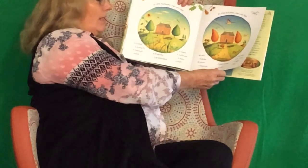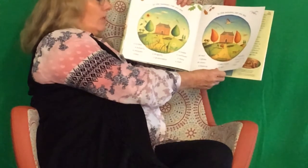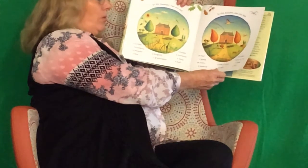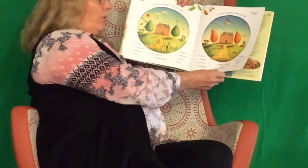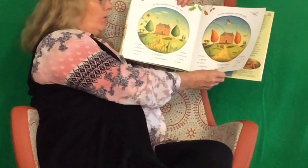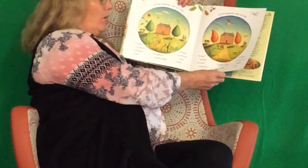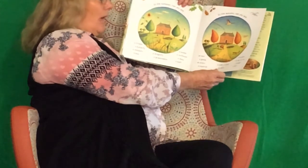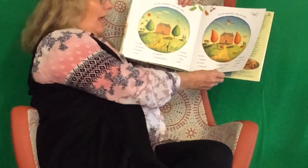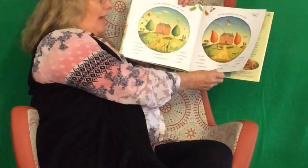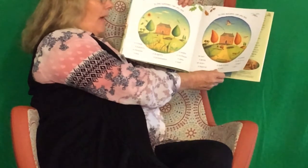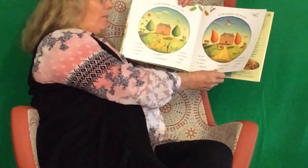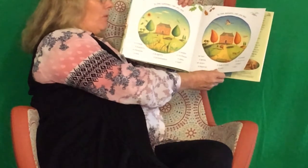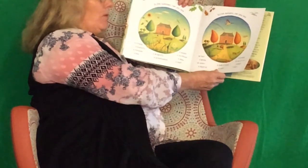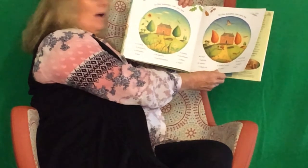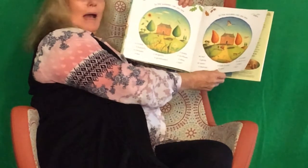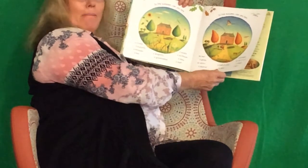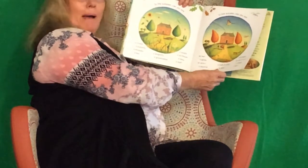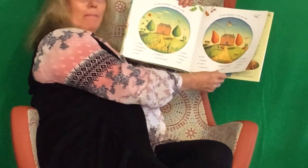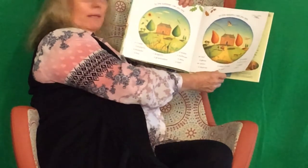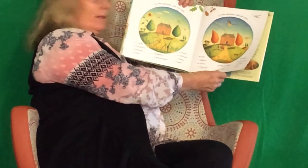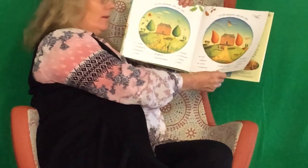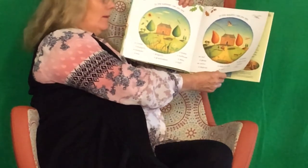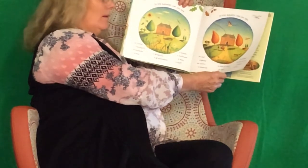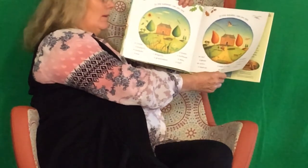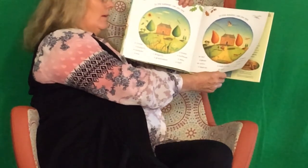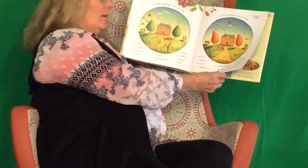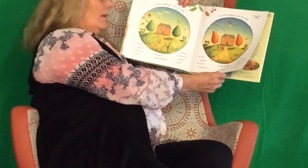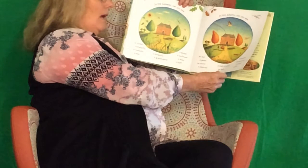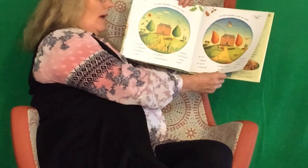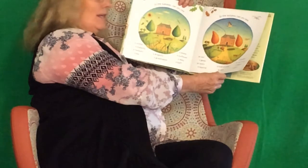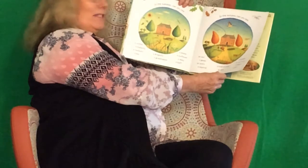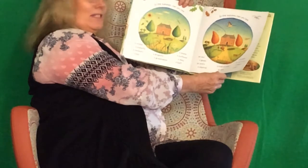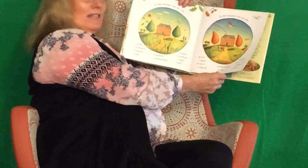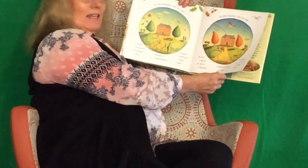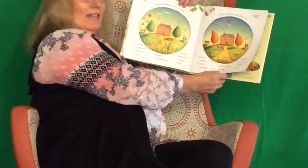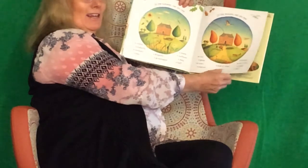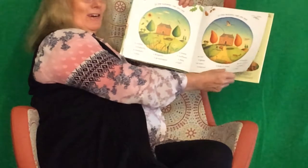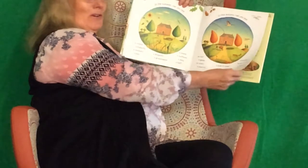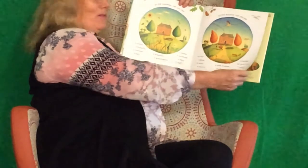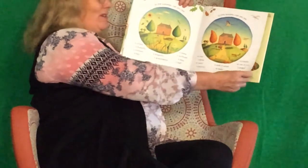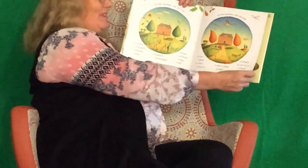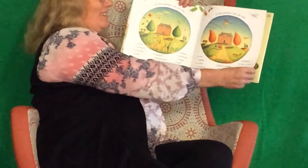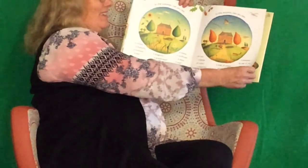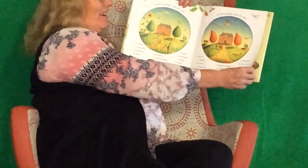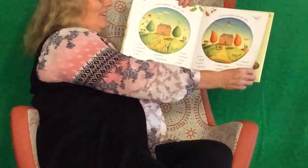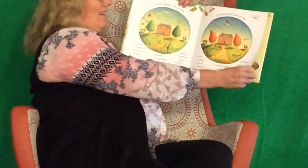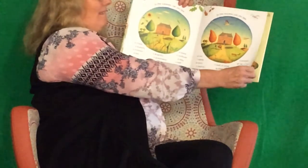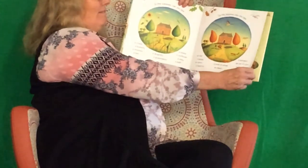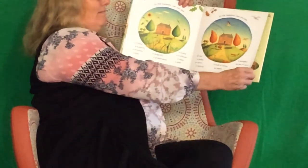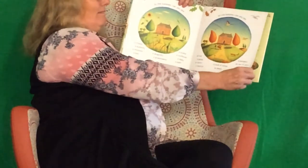A squirrel. An apple. A pumpkin. A seagull.